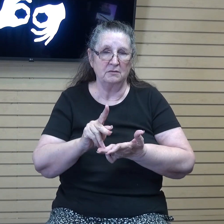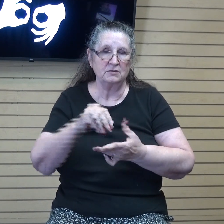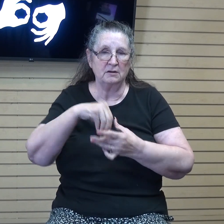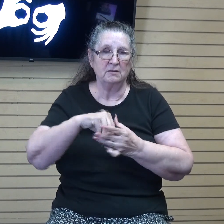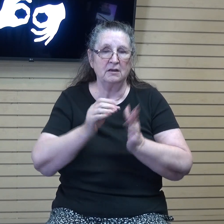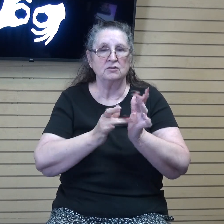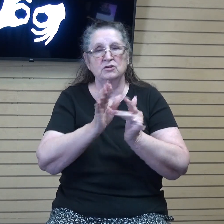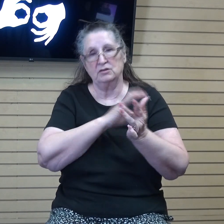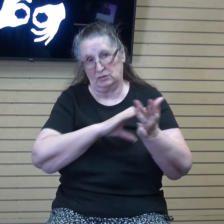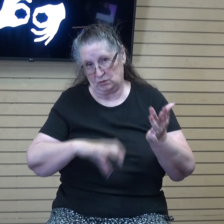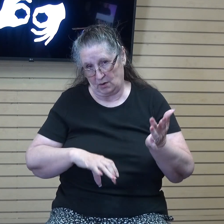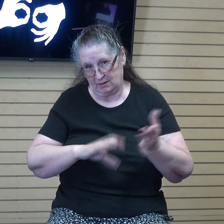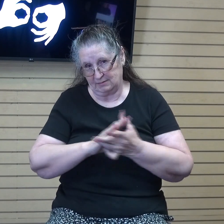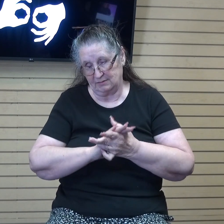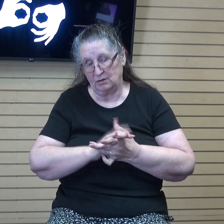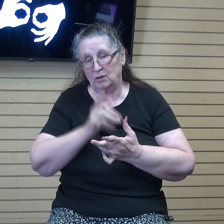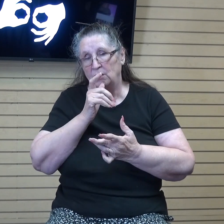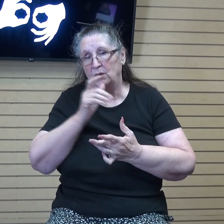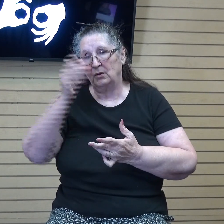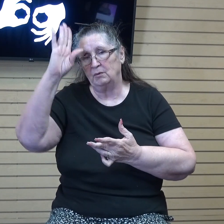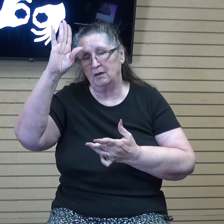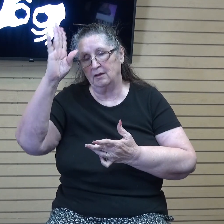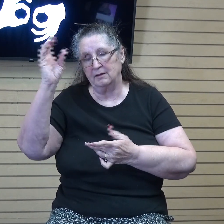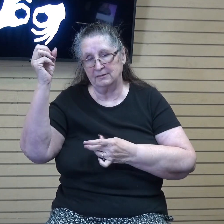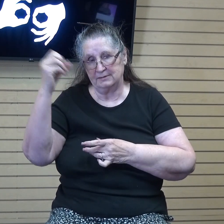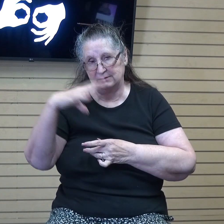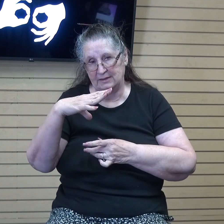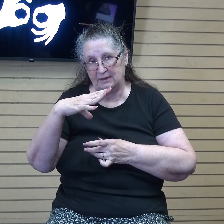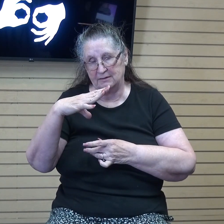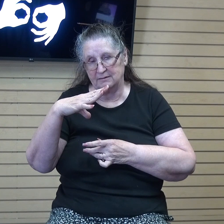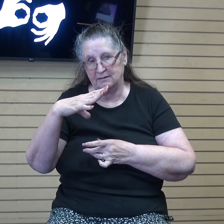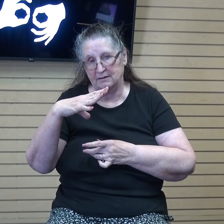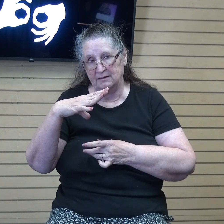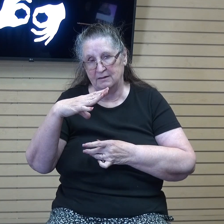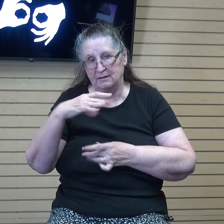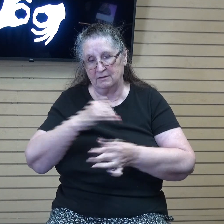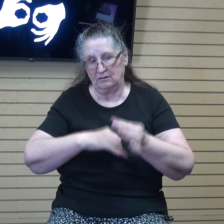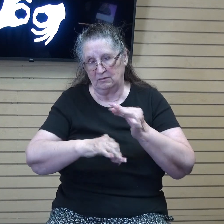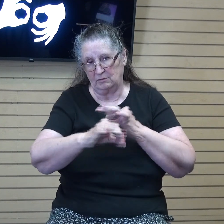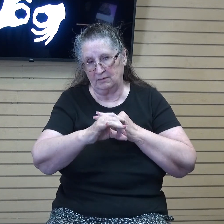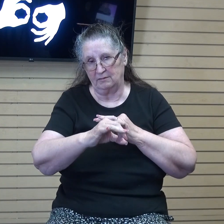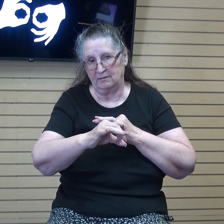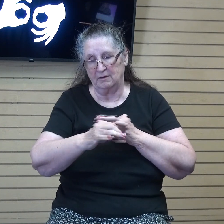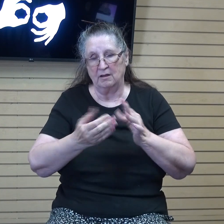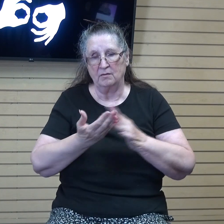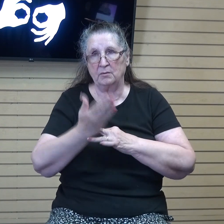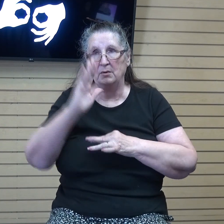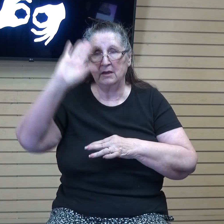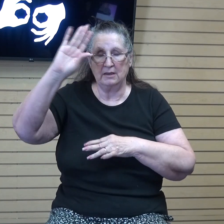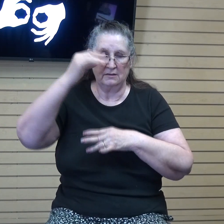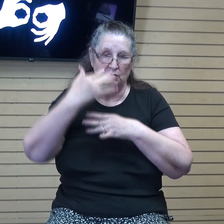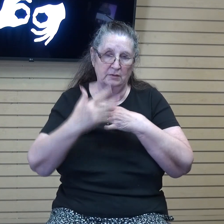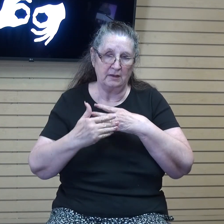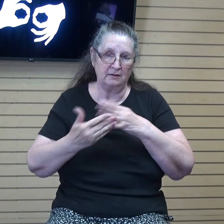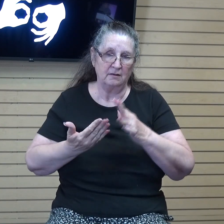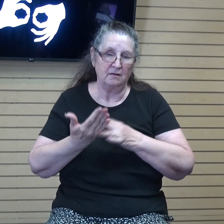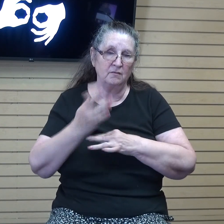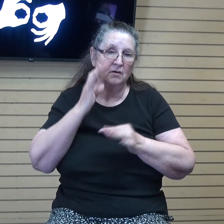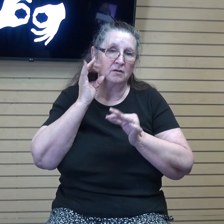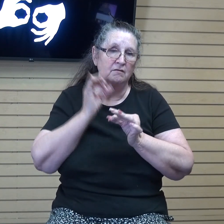Jesus, whom God set forth as a propitiation by his blood through faith to demonstrate